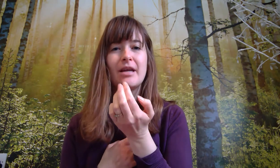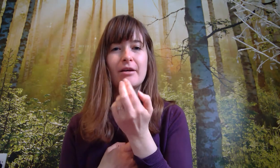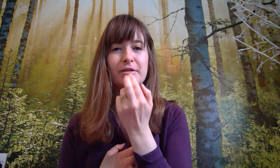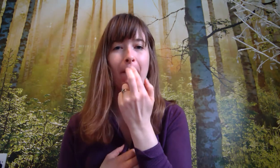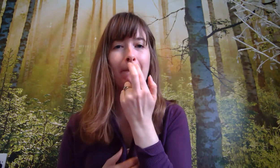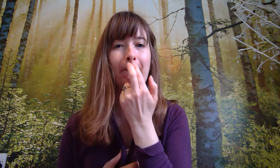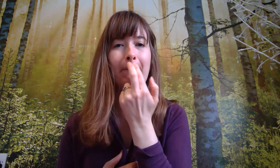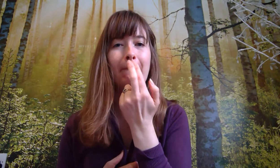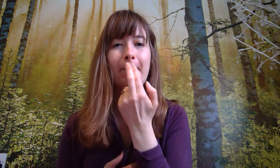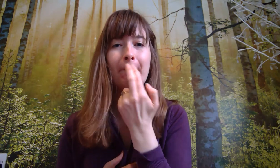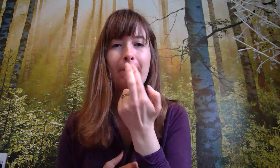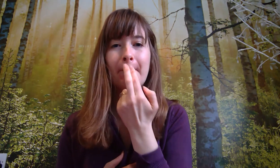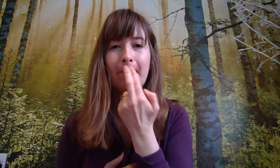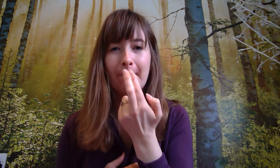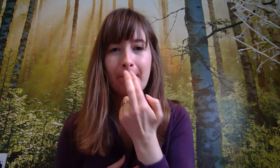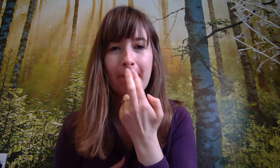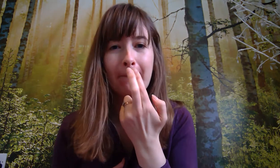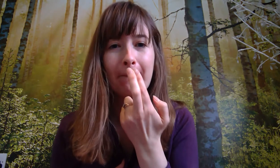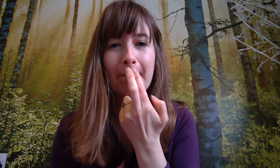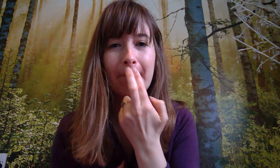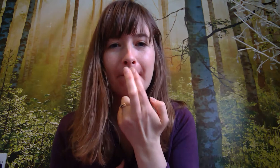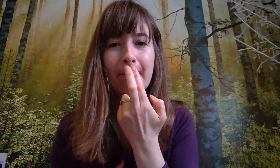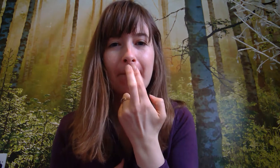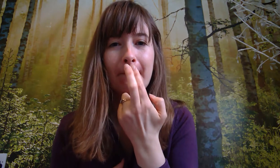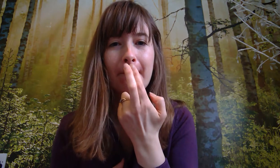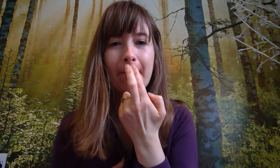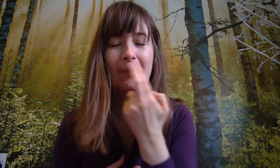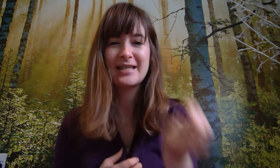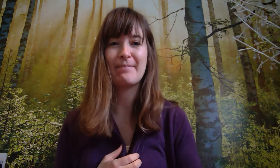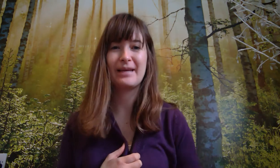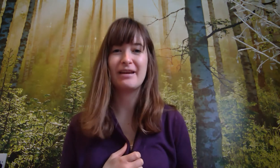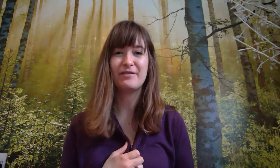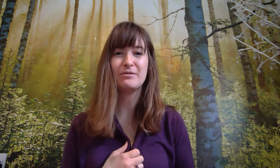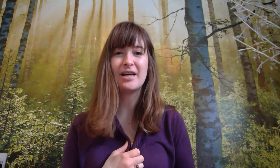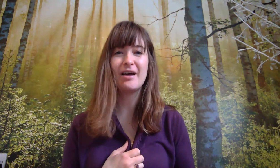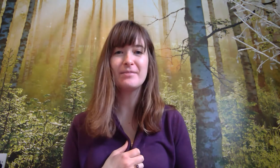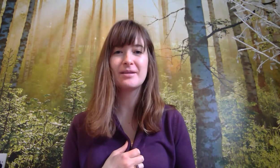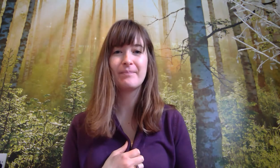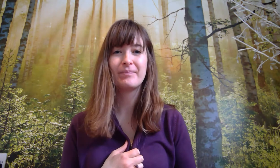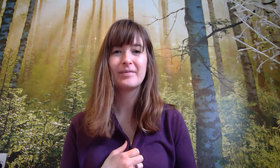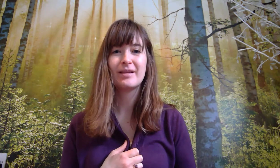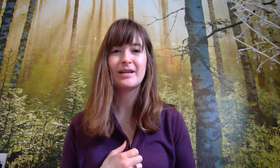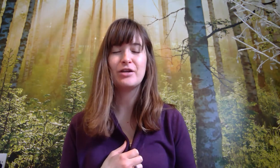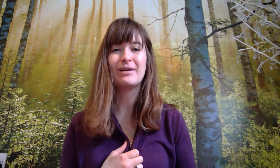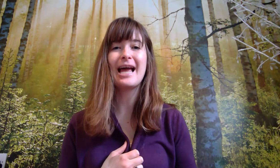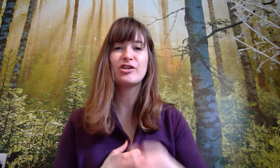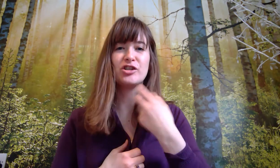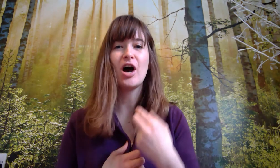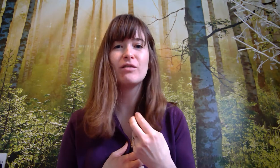nose tapping it a few times then you relax your tongue